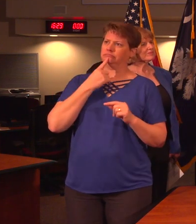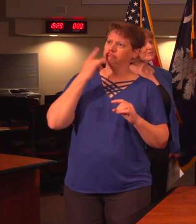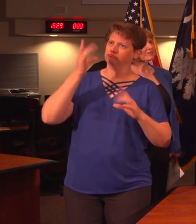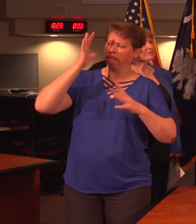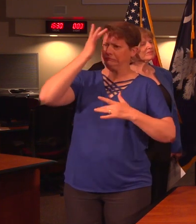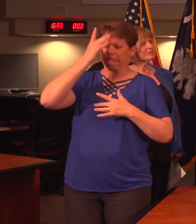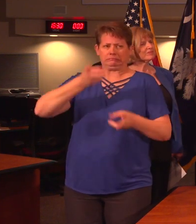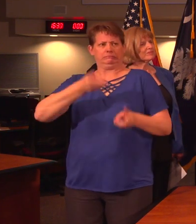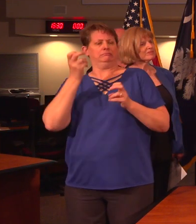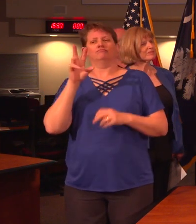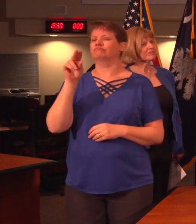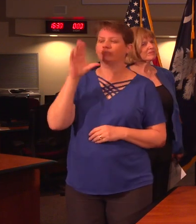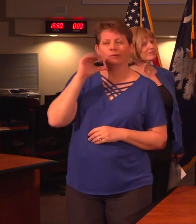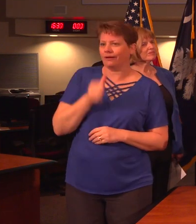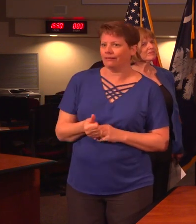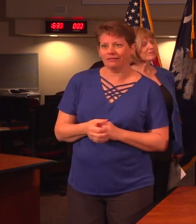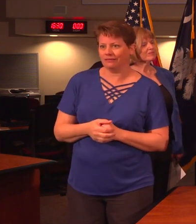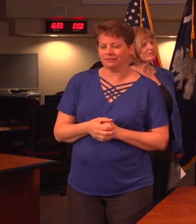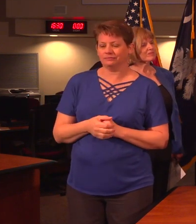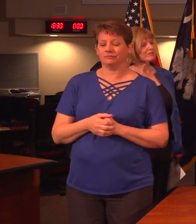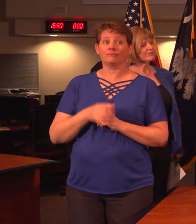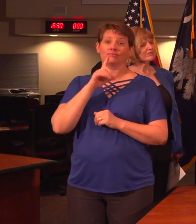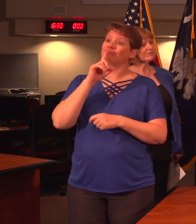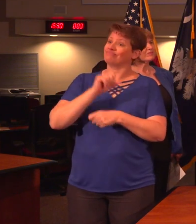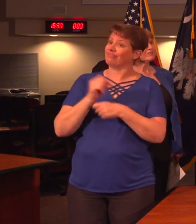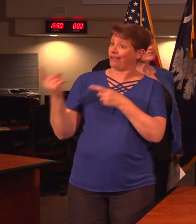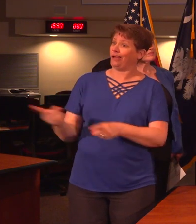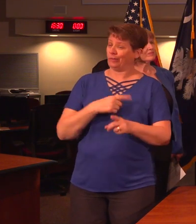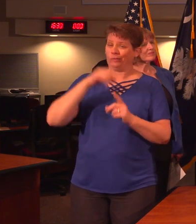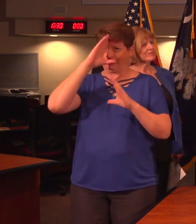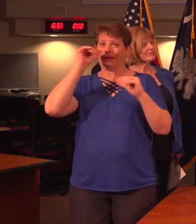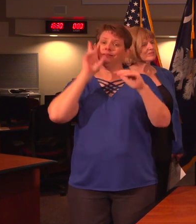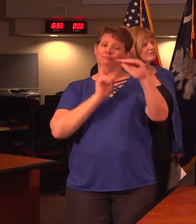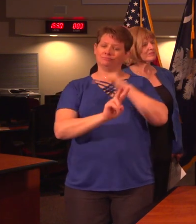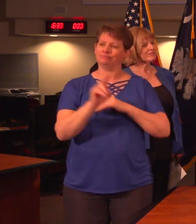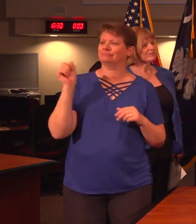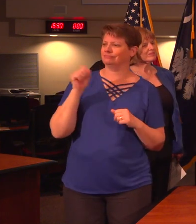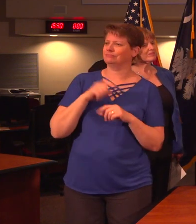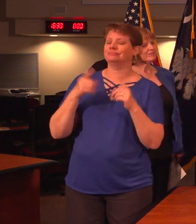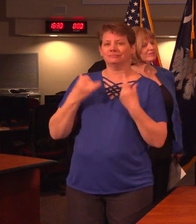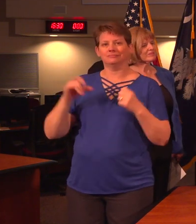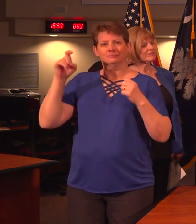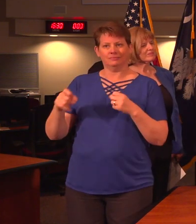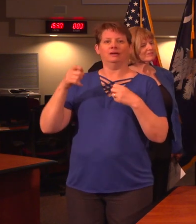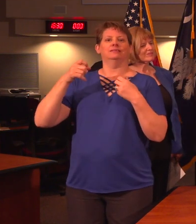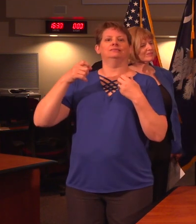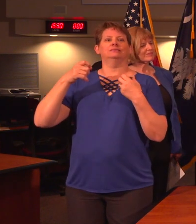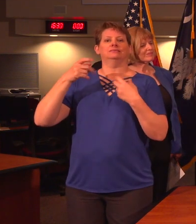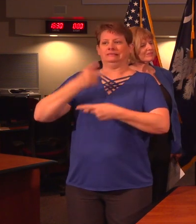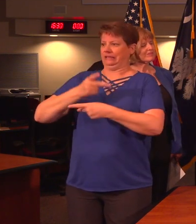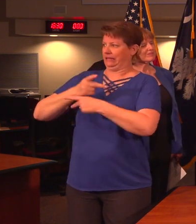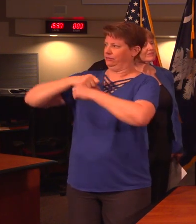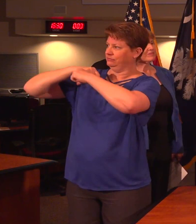illness. While this is occurring as we expected it to, we still must continue to practice measures to help